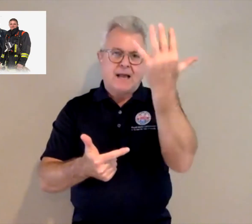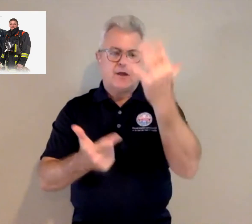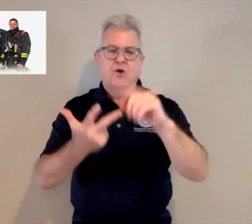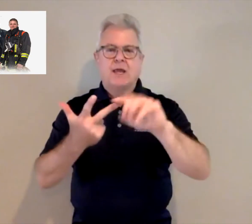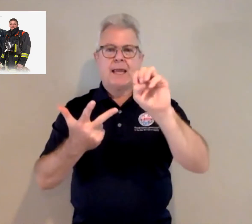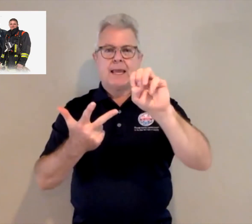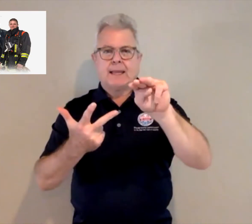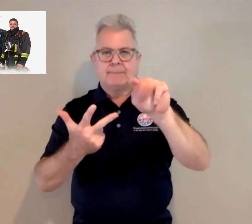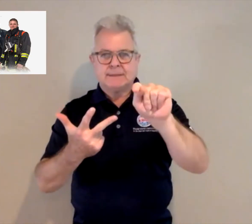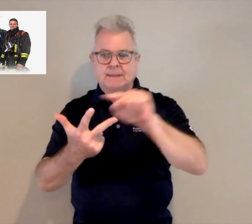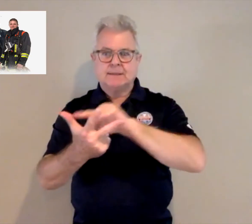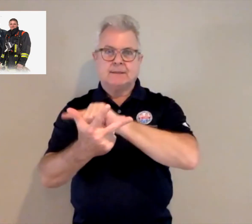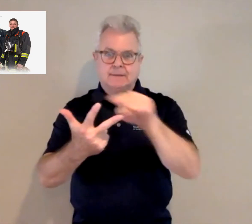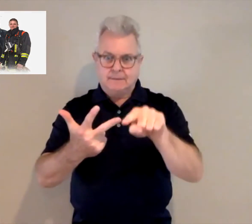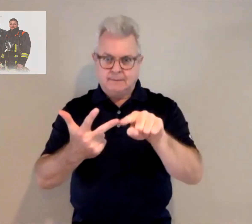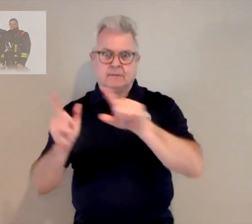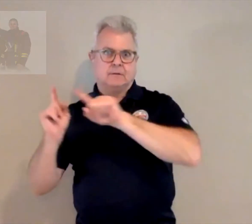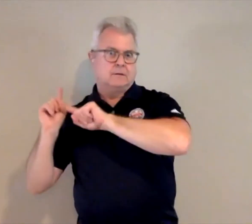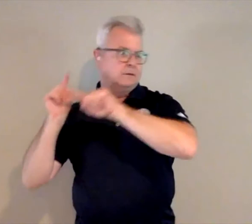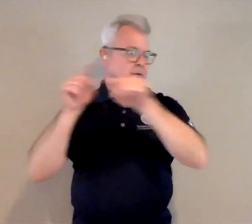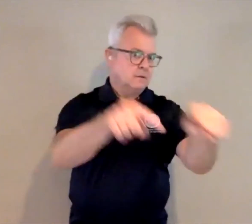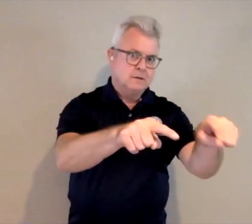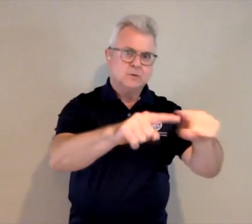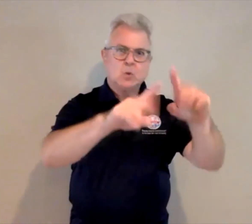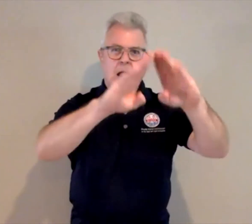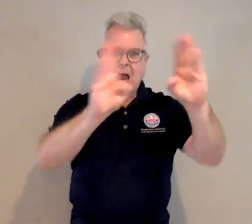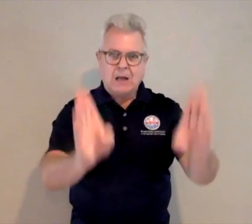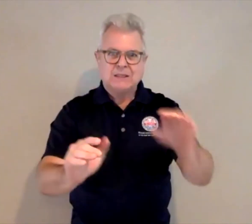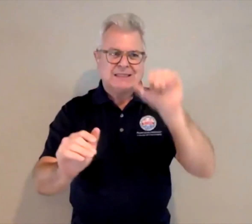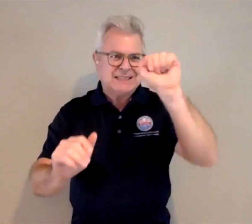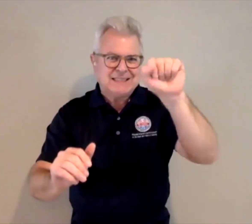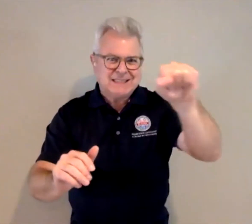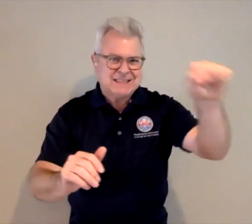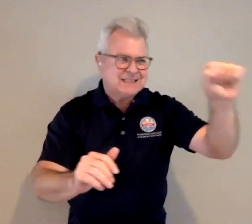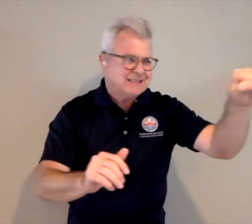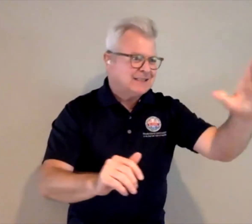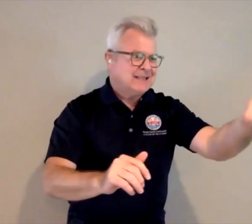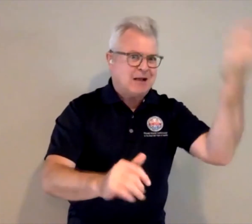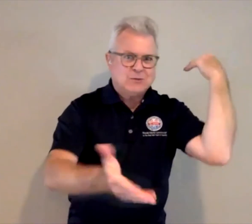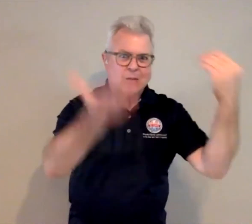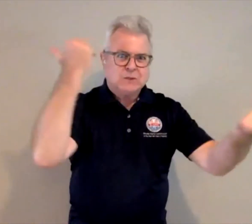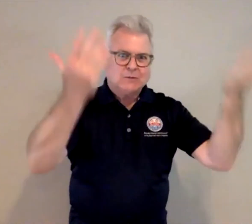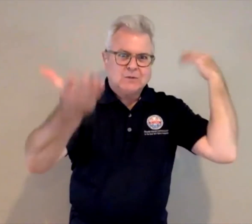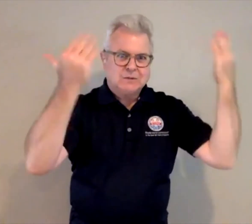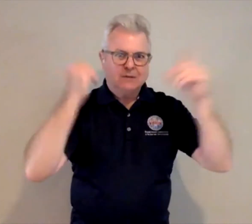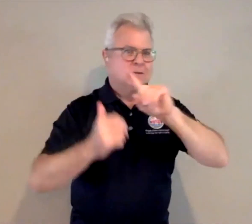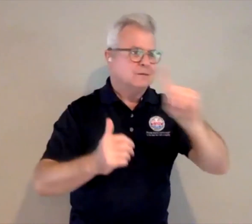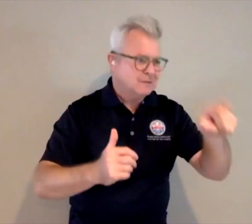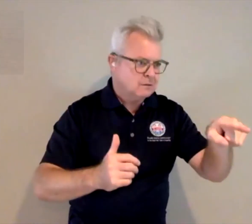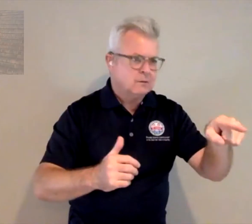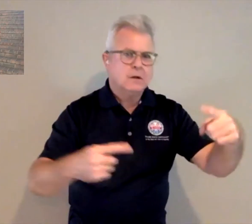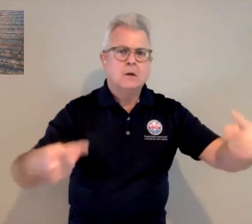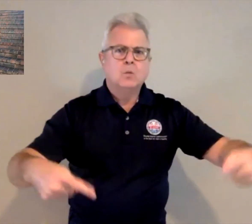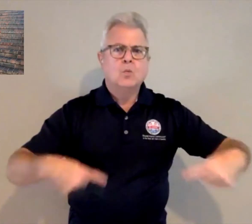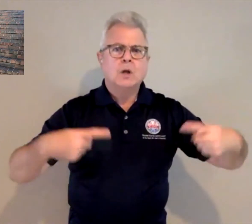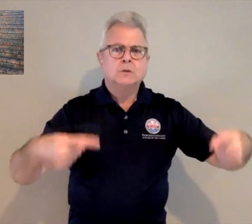police, the fire department, EMTs, would rush to the scene, go knocking on doors to evacuate people,